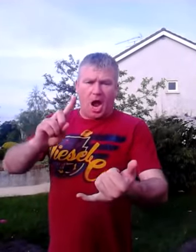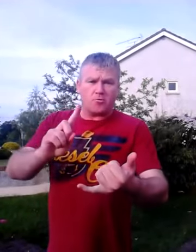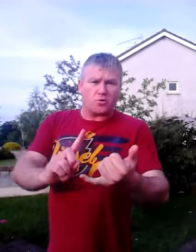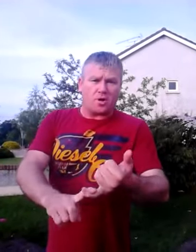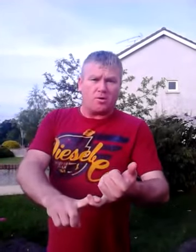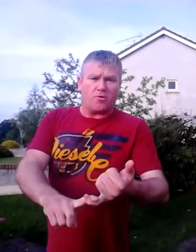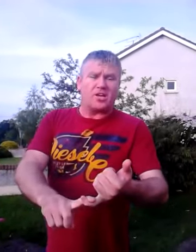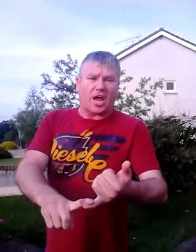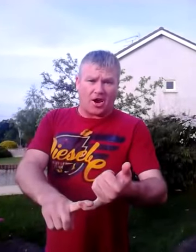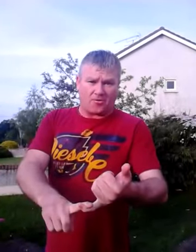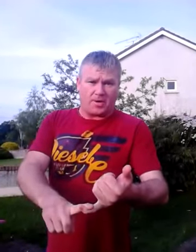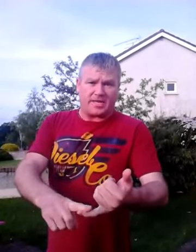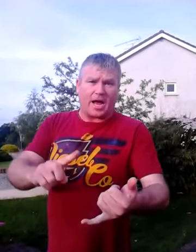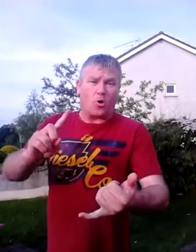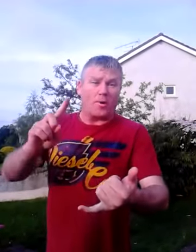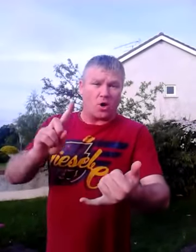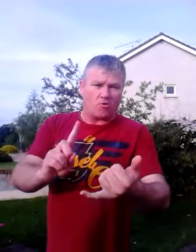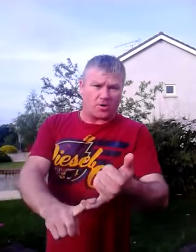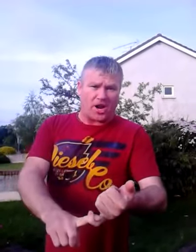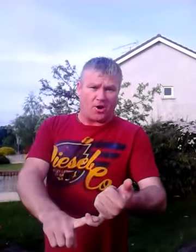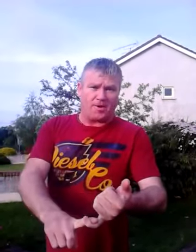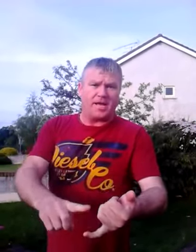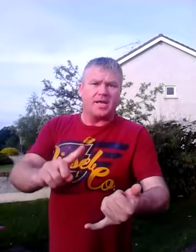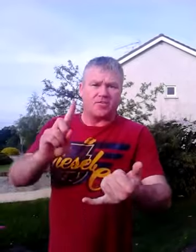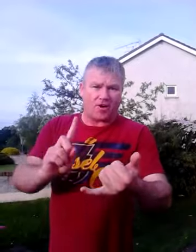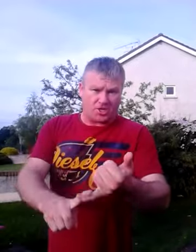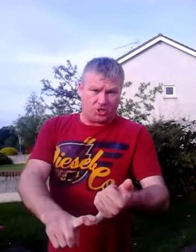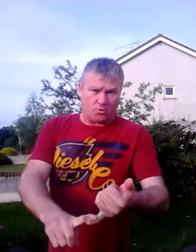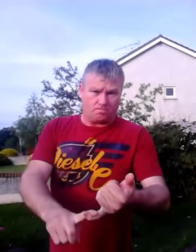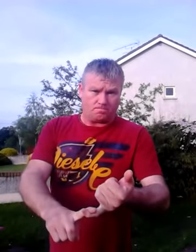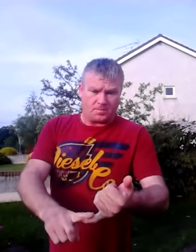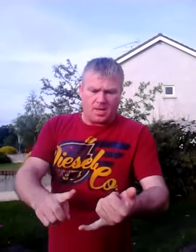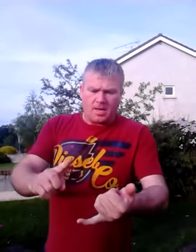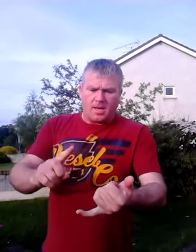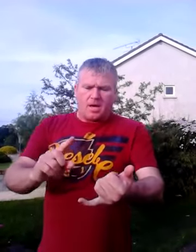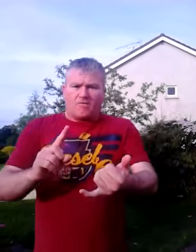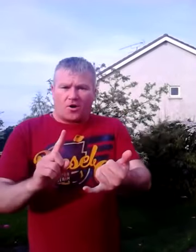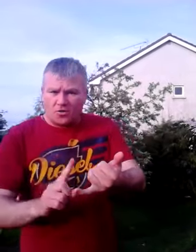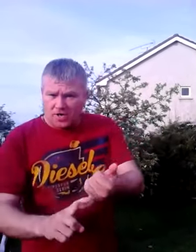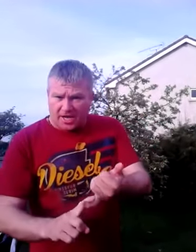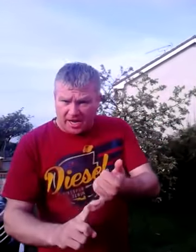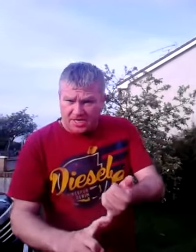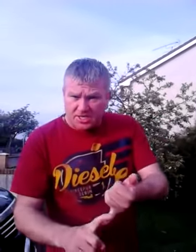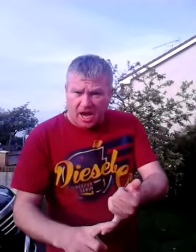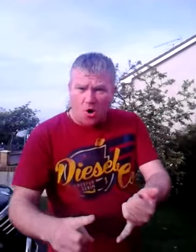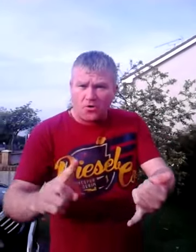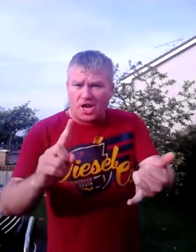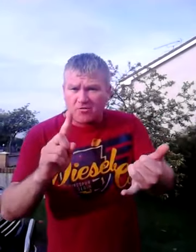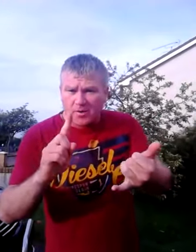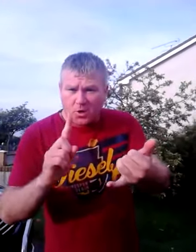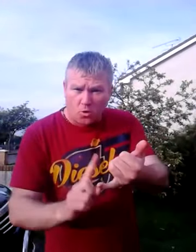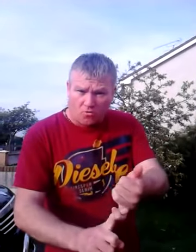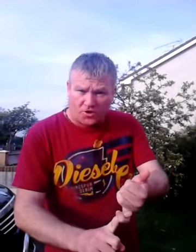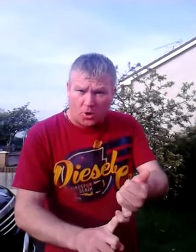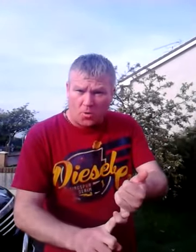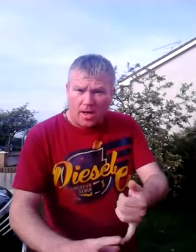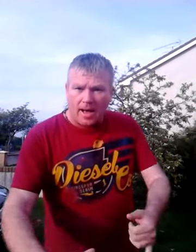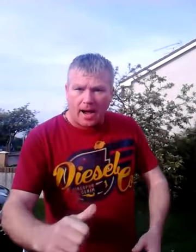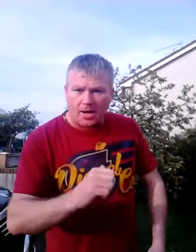I was in retirement, and I'm on retirement to fight you. For another thing is, our day will be too good for you. I ain't